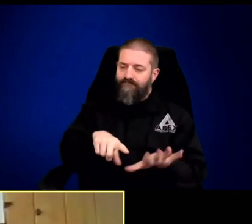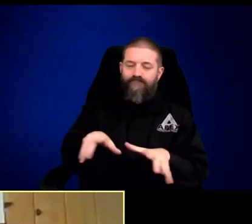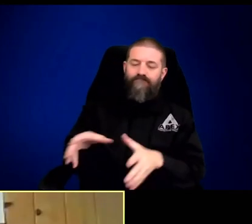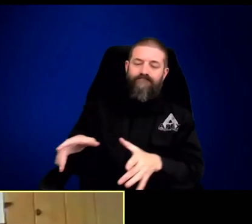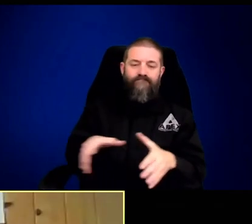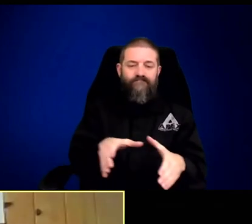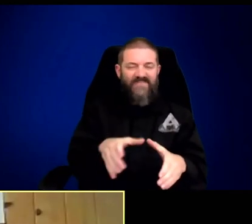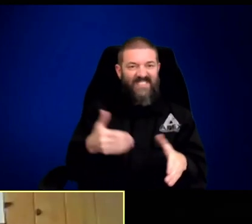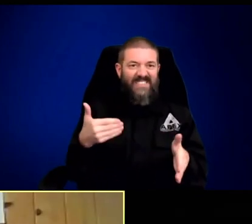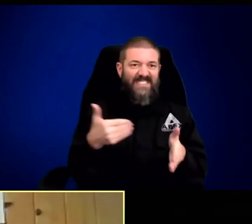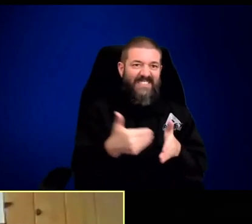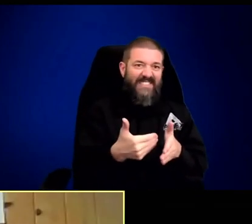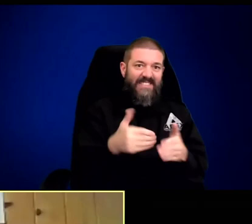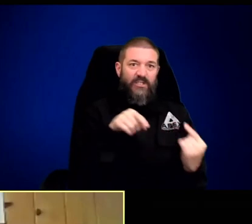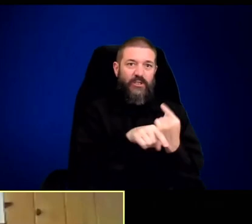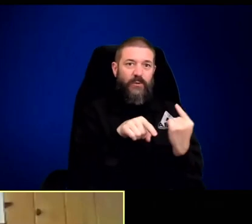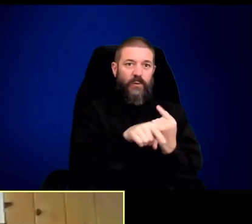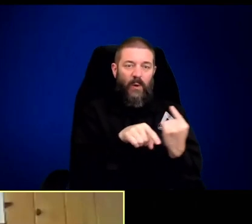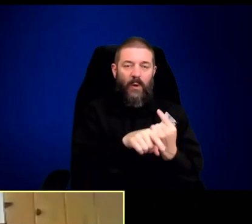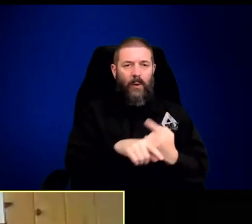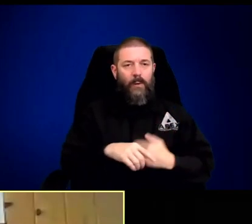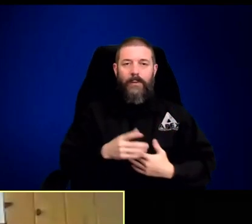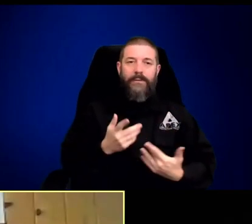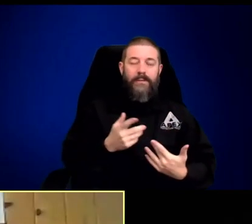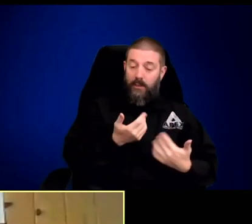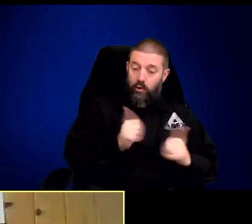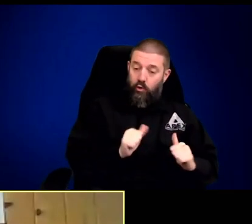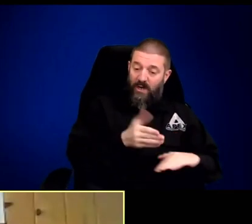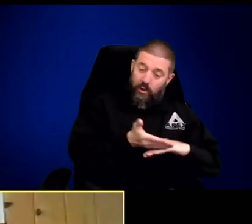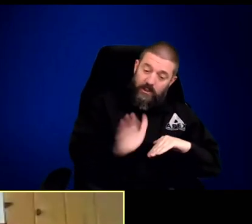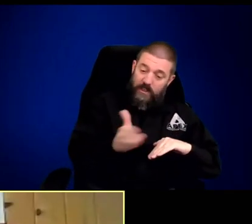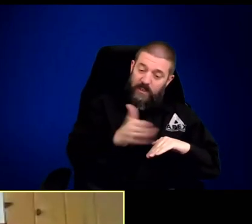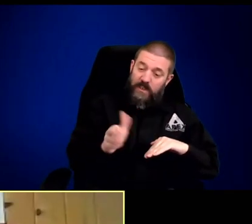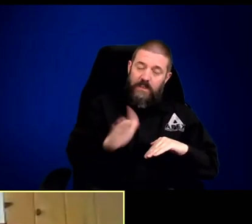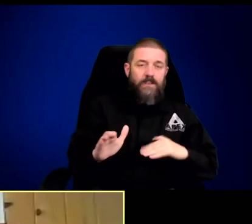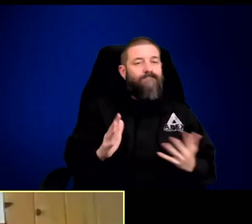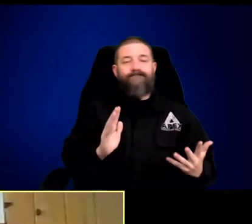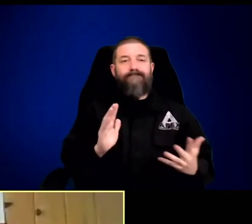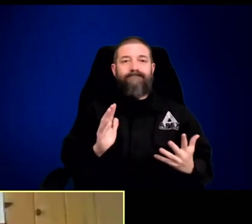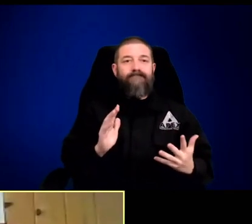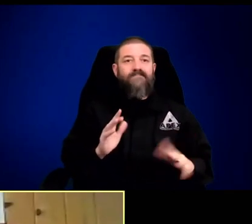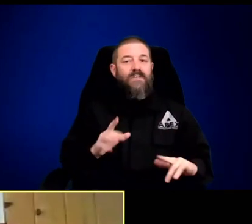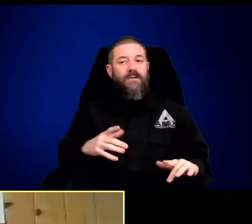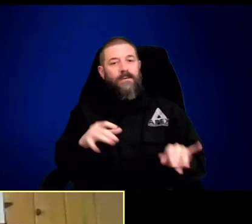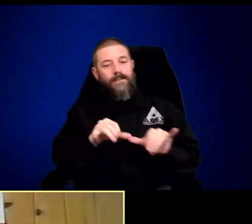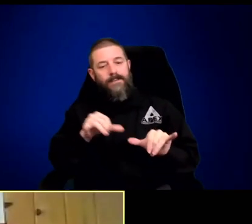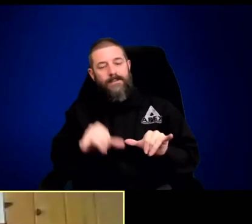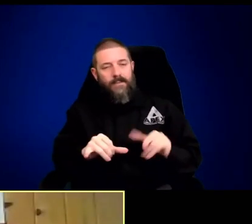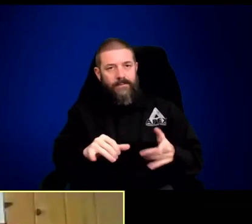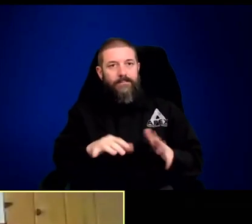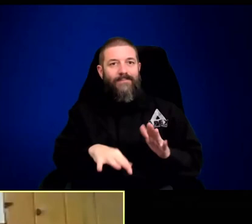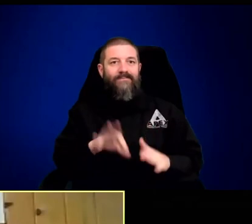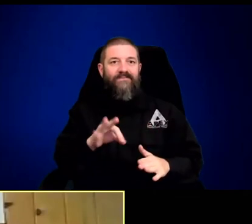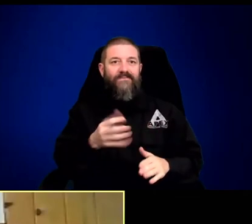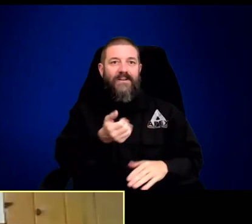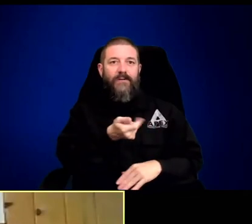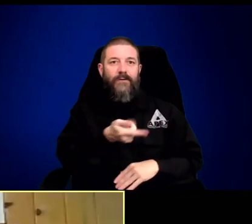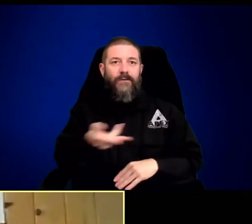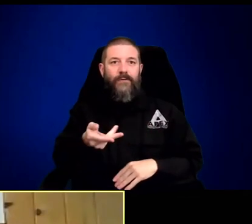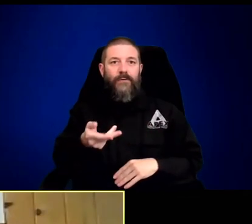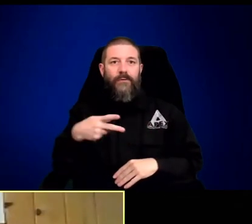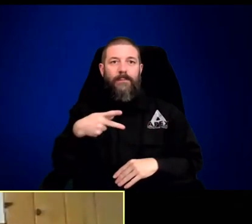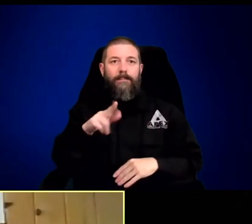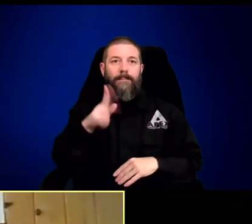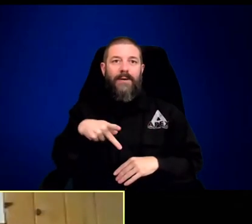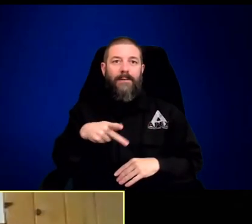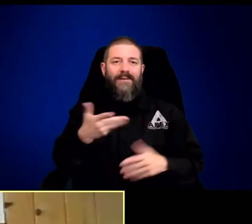from that litter in Junction Butte, they had not been able to turn them around about being comfortable walking